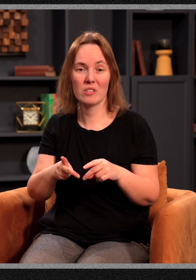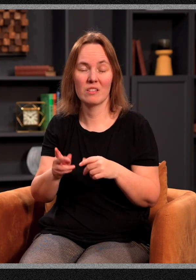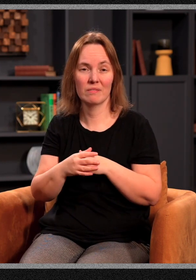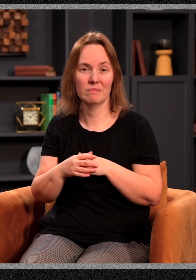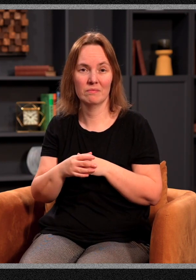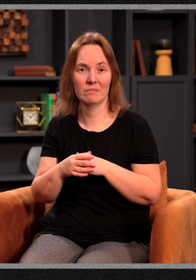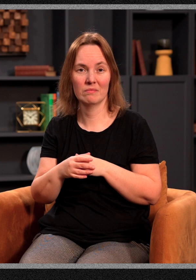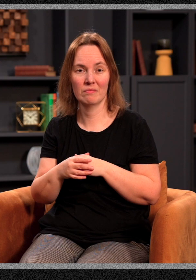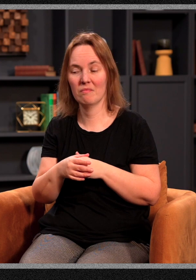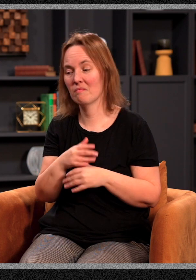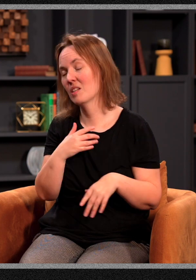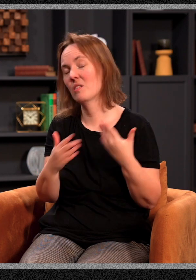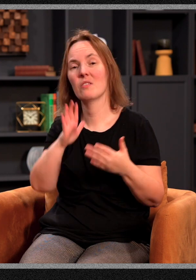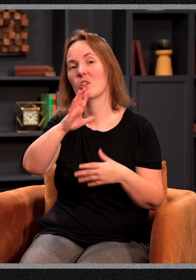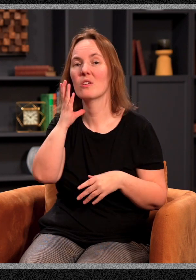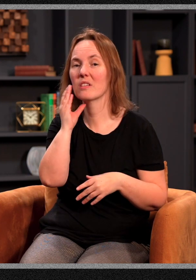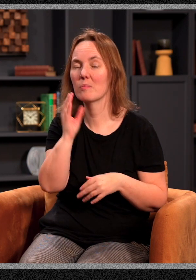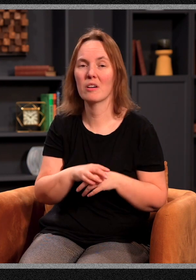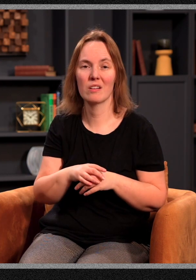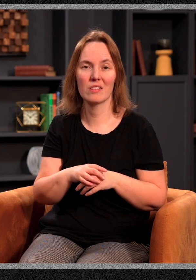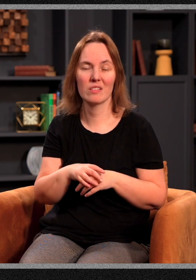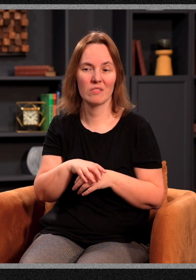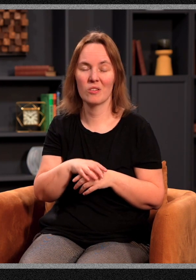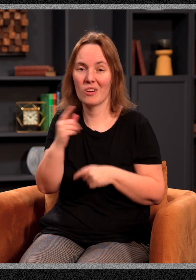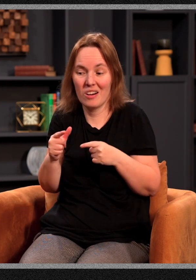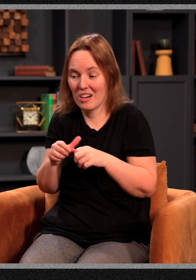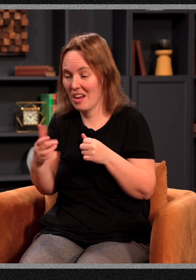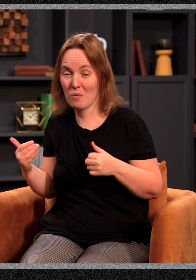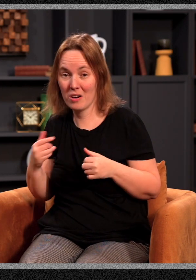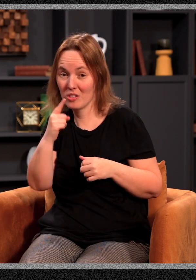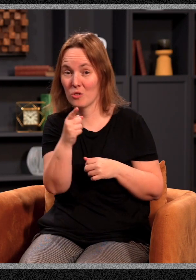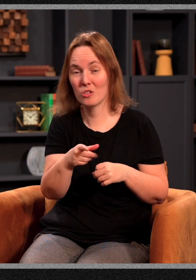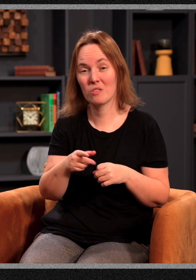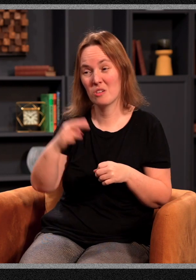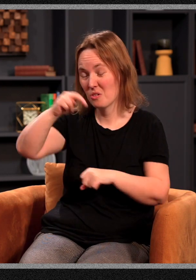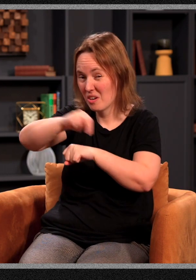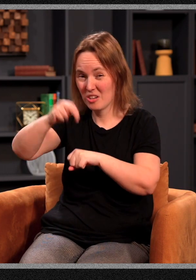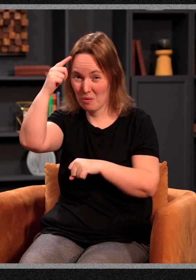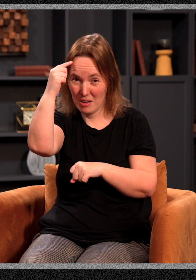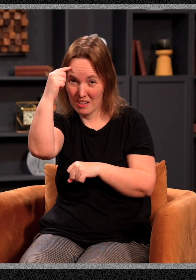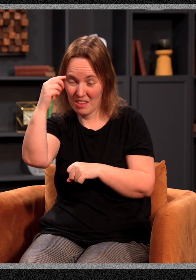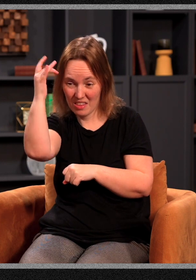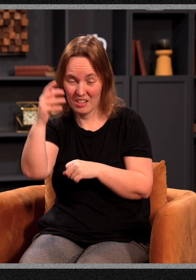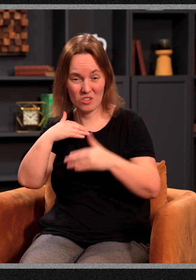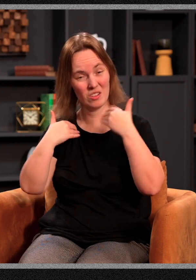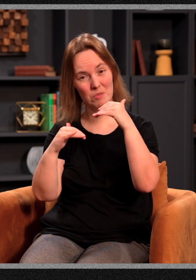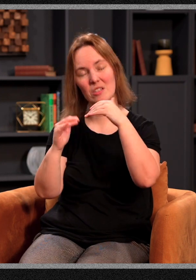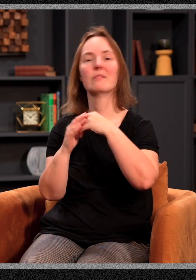anymore. Whatever your experience, whatever anybody has told you, whatever your natural mind thinks or limits you to or shuts you